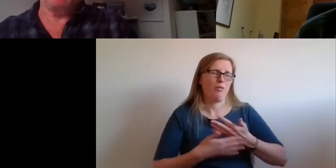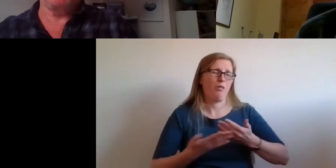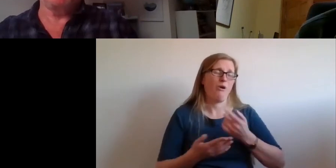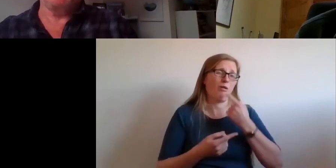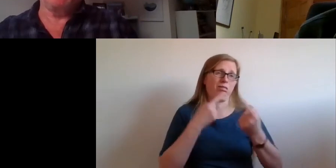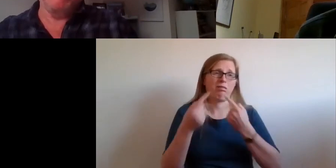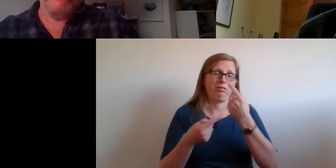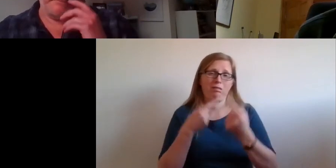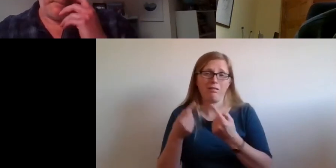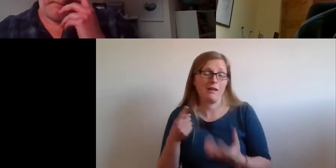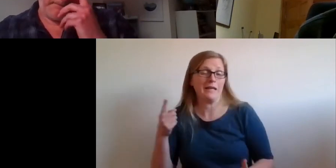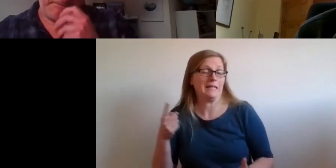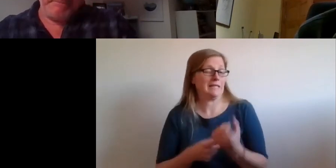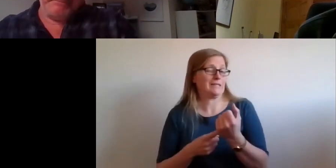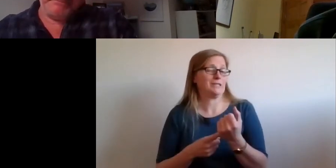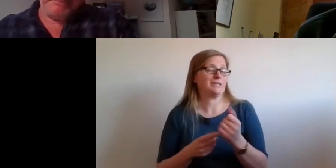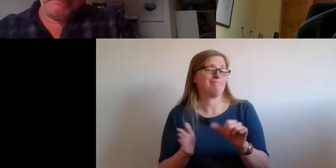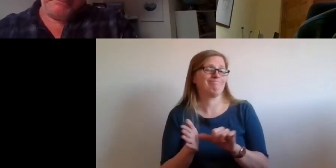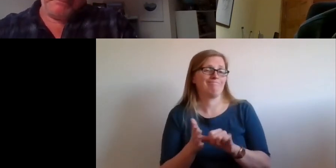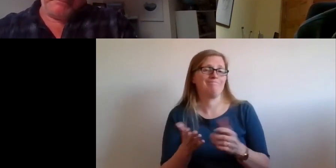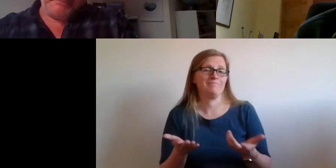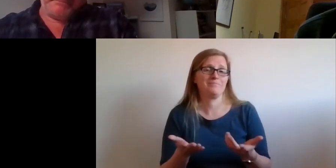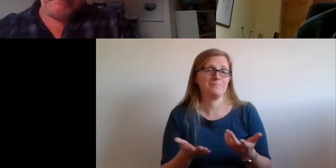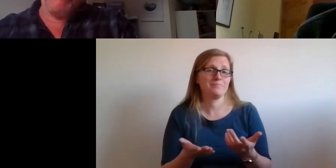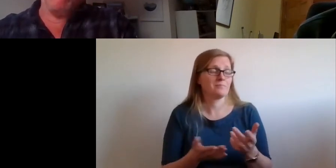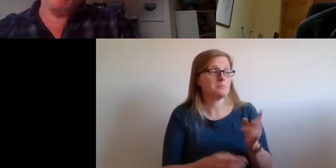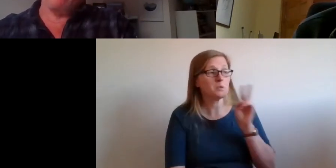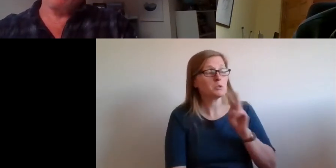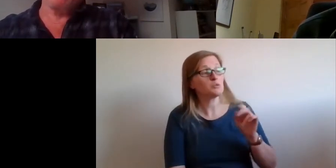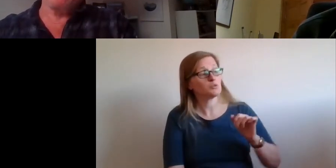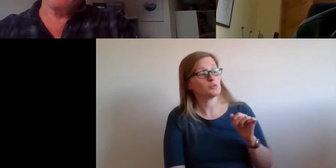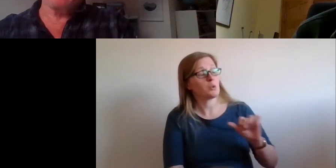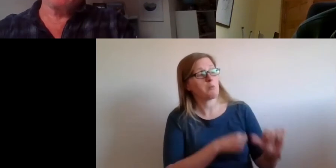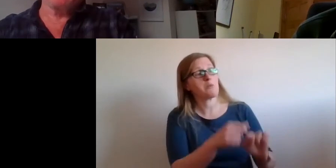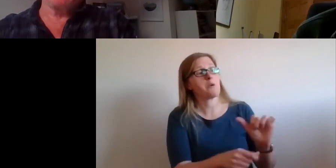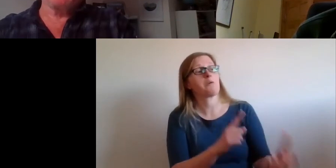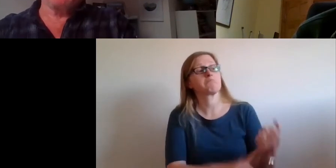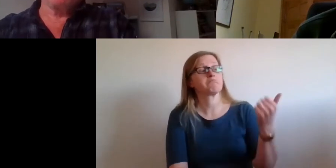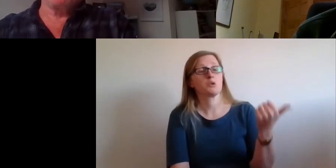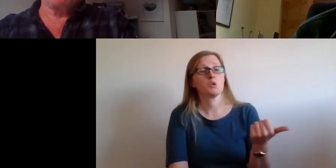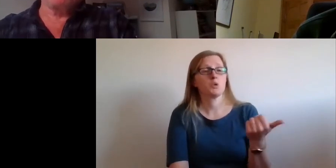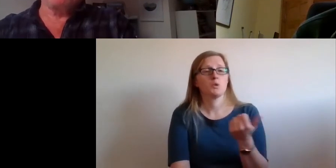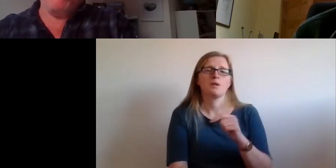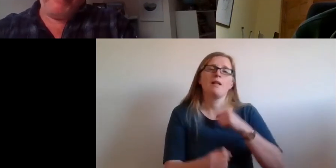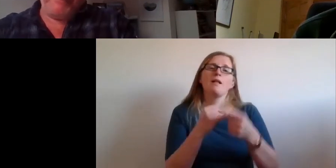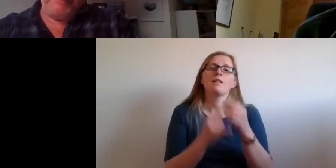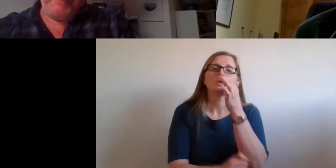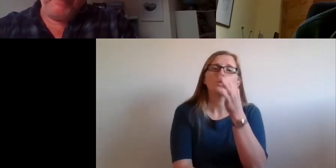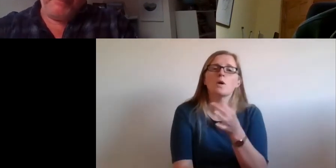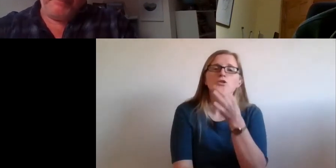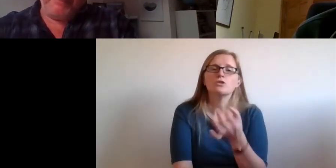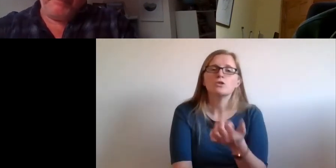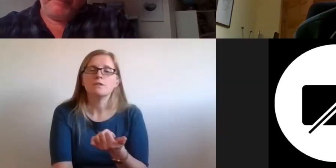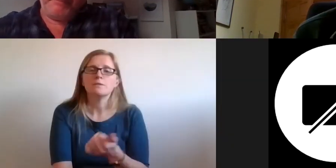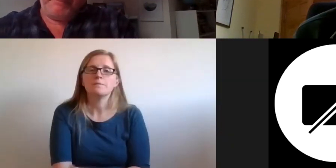you've made very significant progress in Scotland. So congratulations for that. I've saved this question for last. It's from John Gray, who has a long